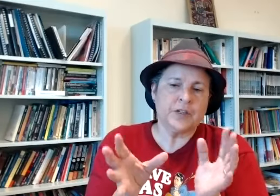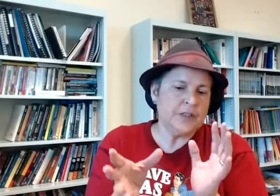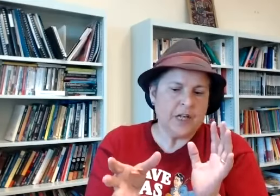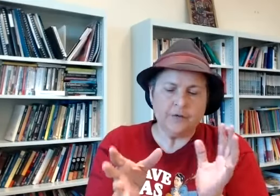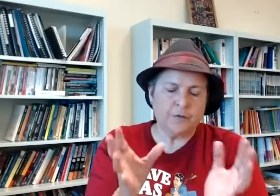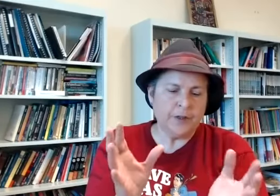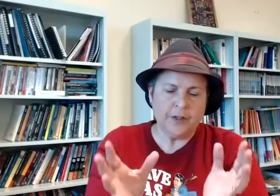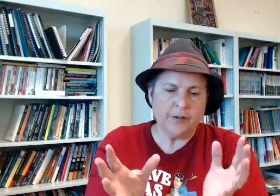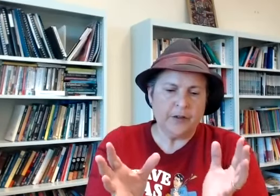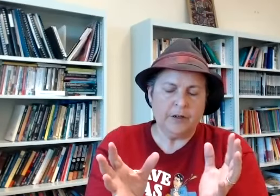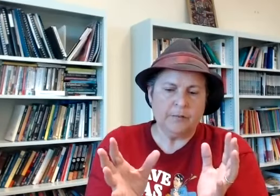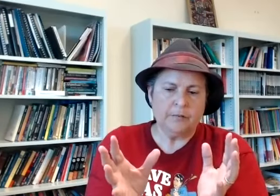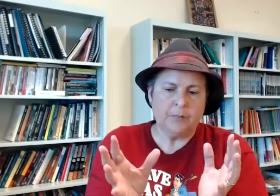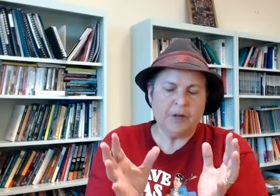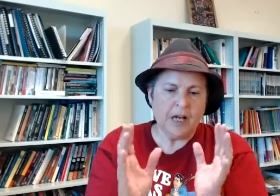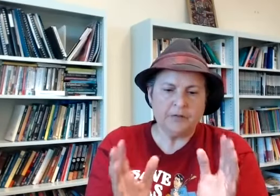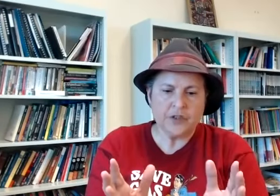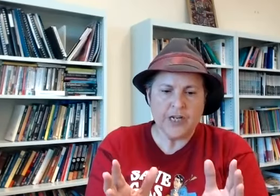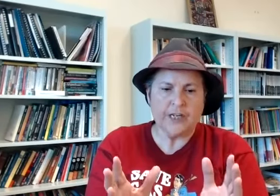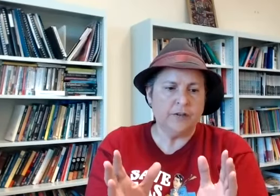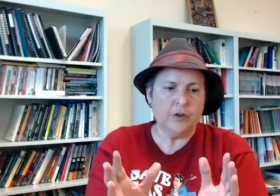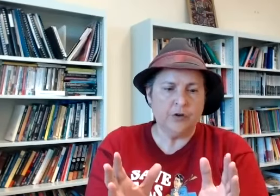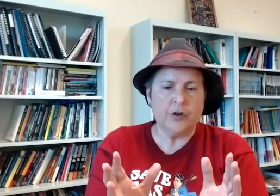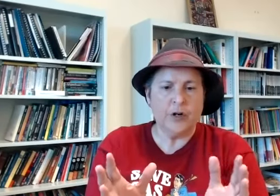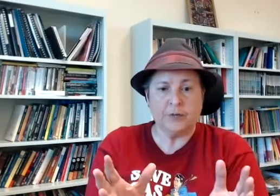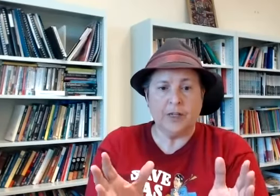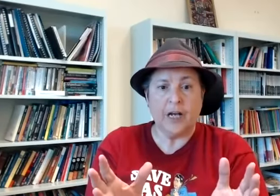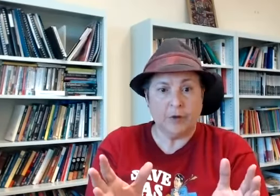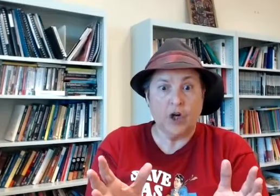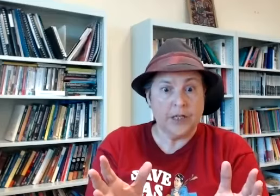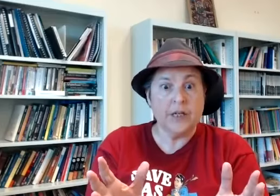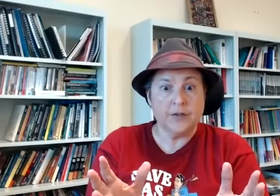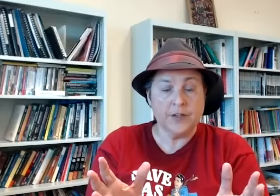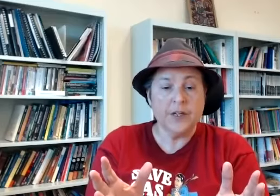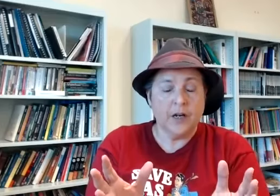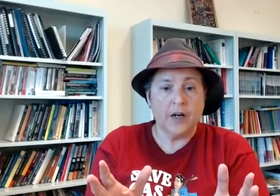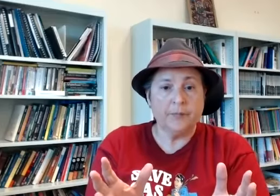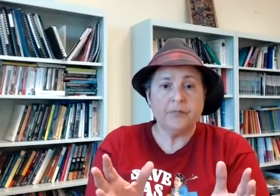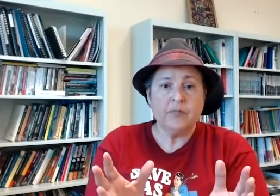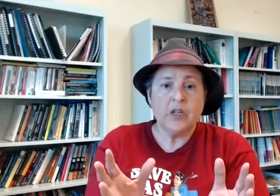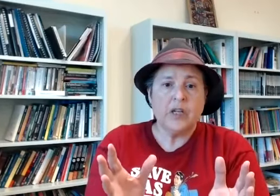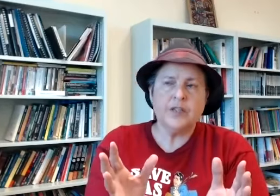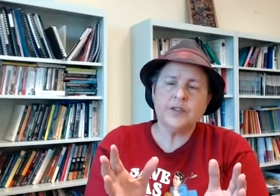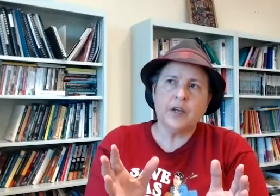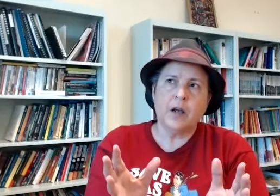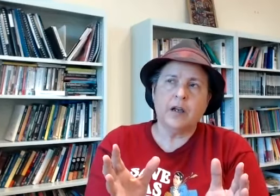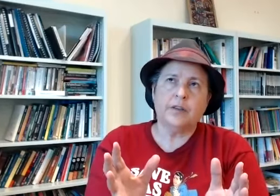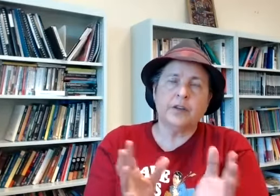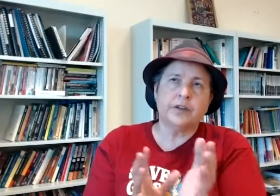it is an unfamiliar um path to take and you you guys really are pioneers um is i the the